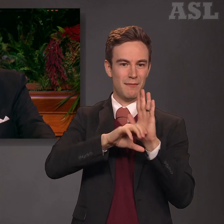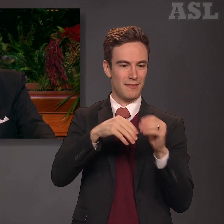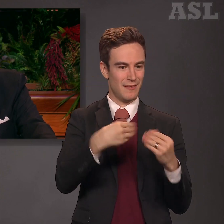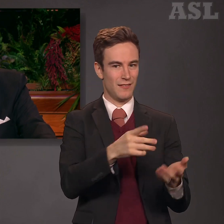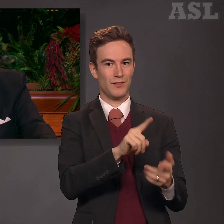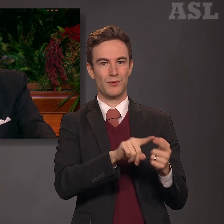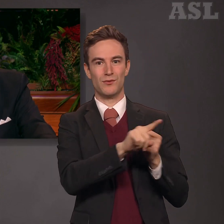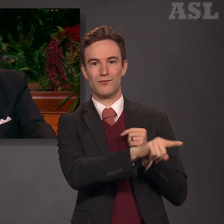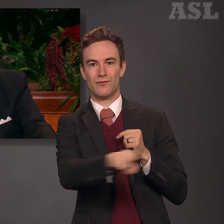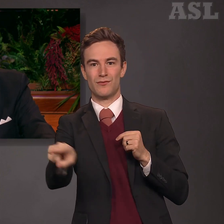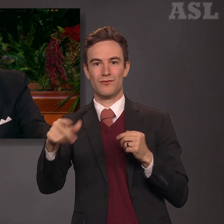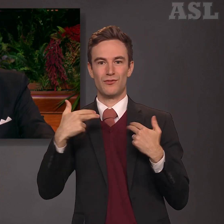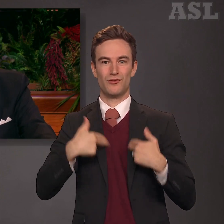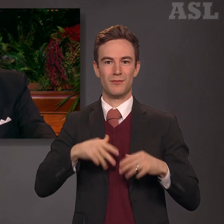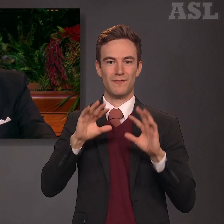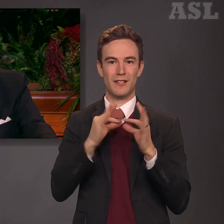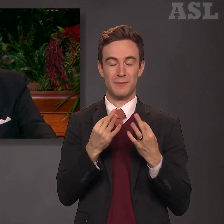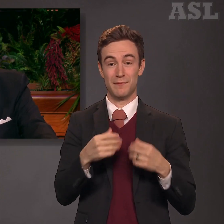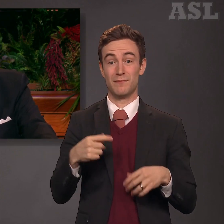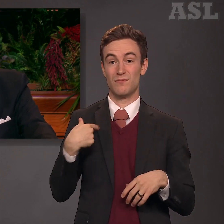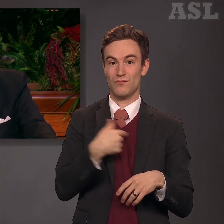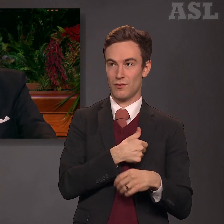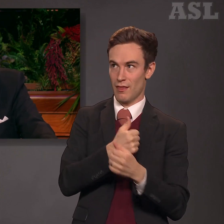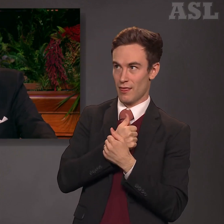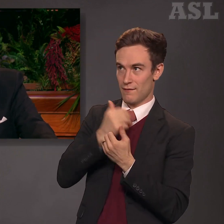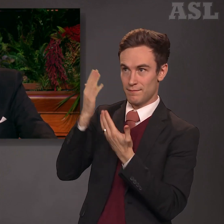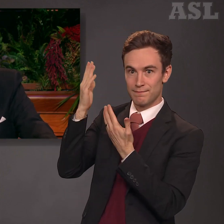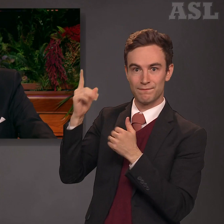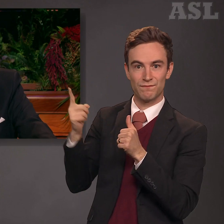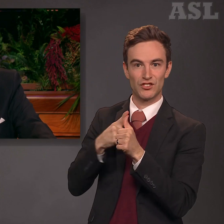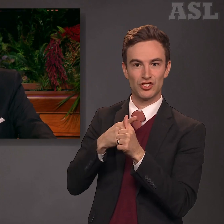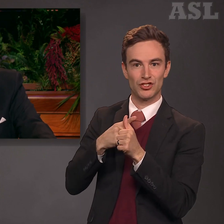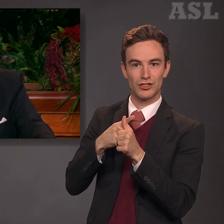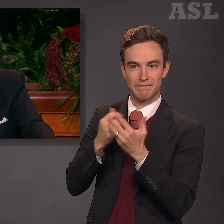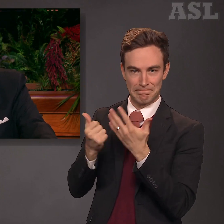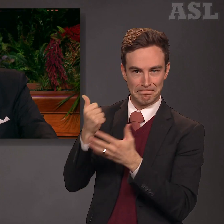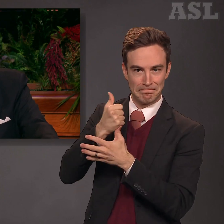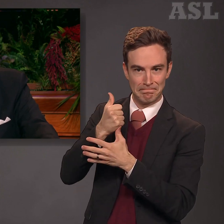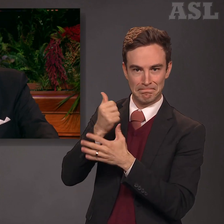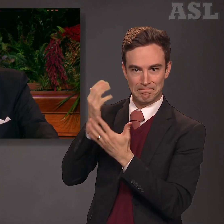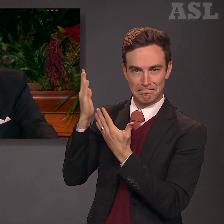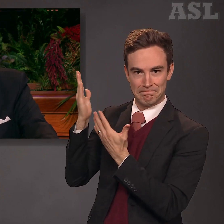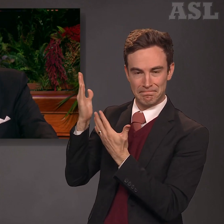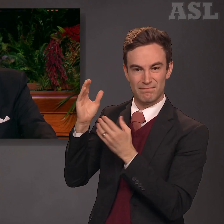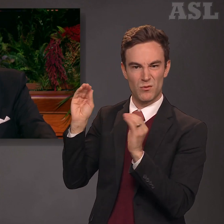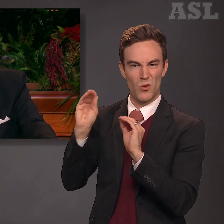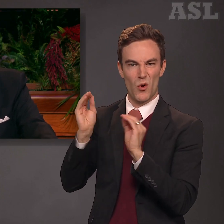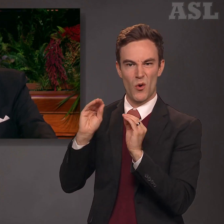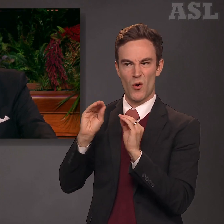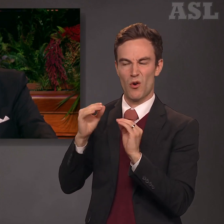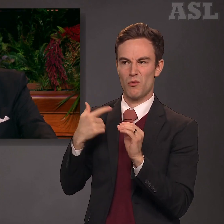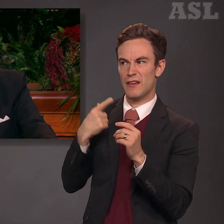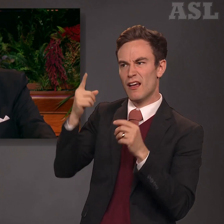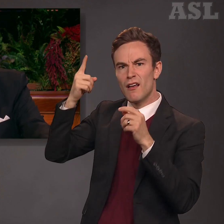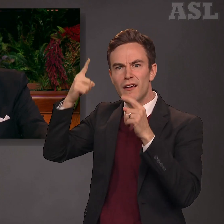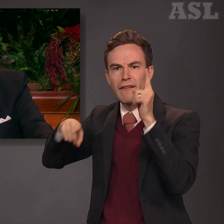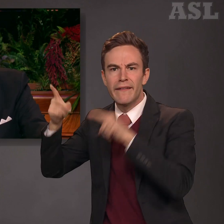love God wholeheartedly, without reservation or compromise. That is, with all our heart, might,